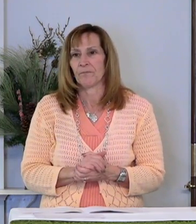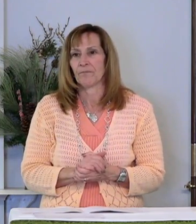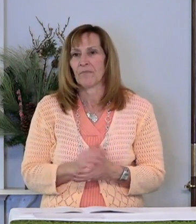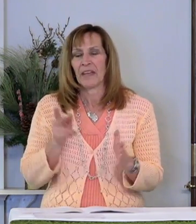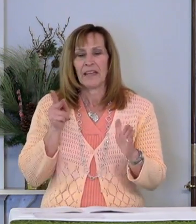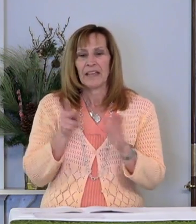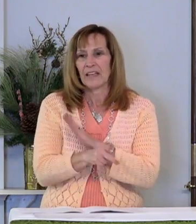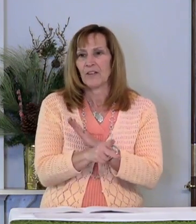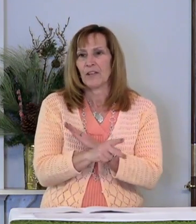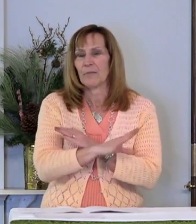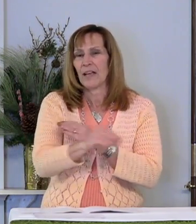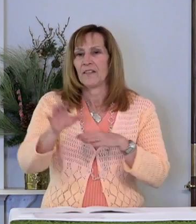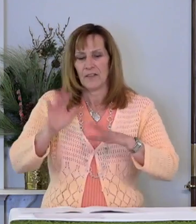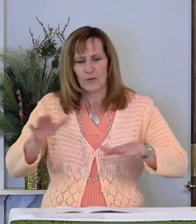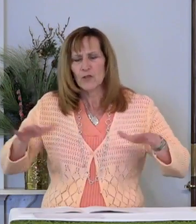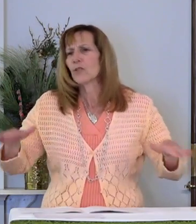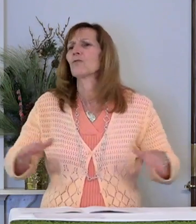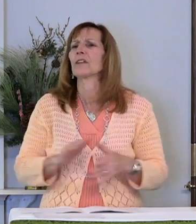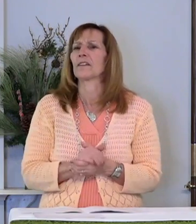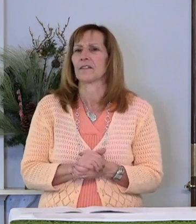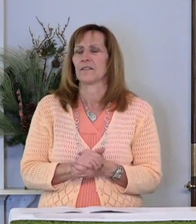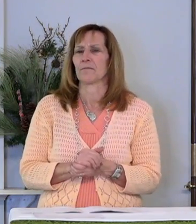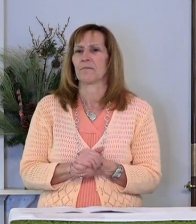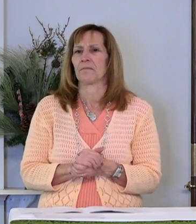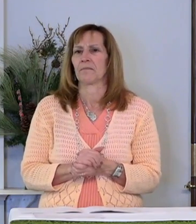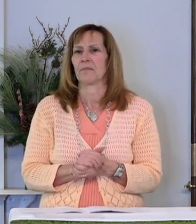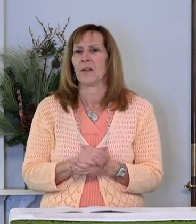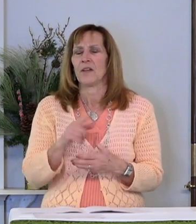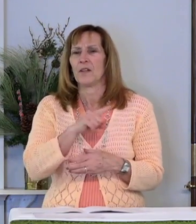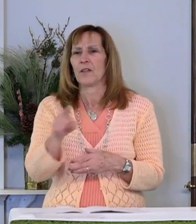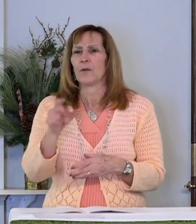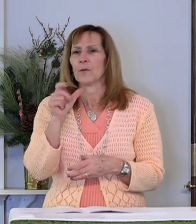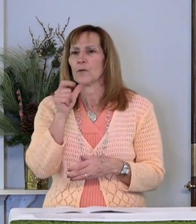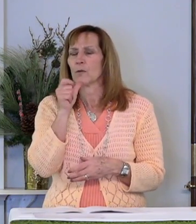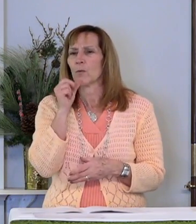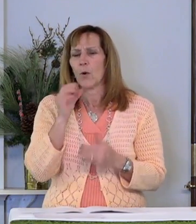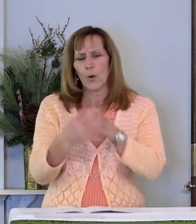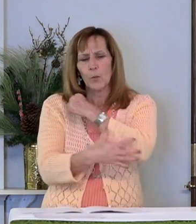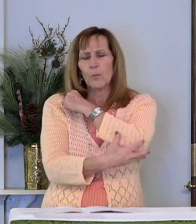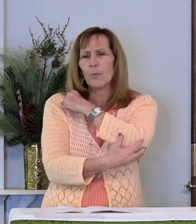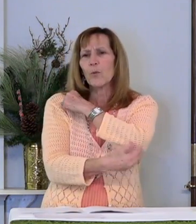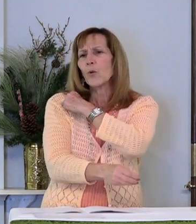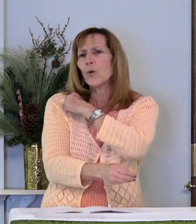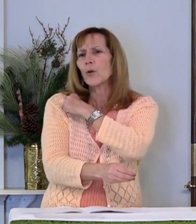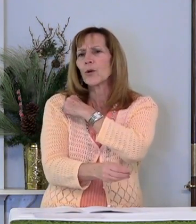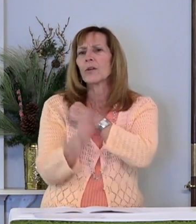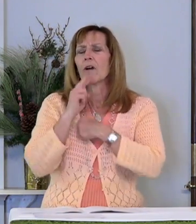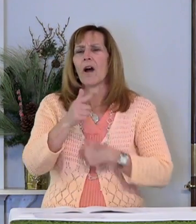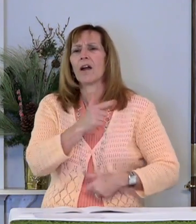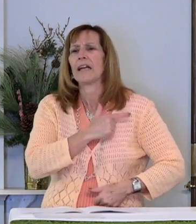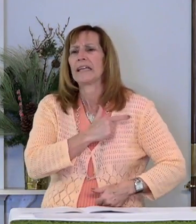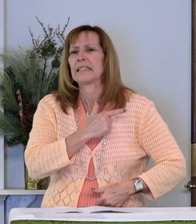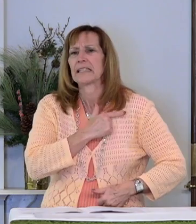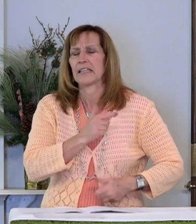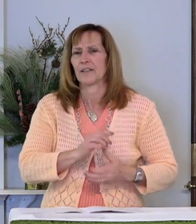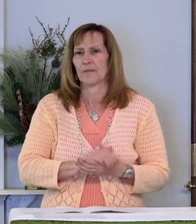Kill them and their children. Those who are poor are lazy.